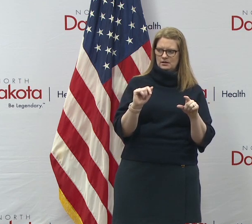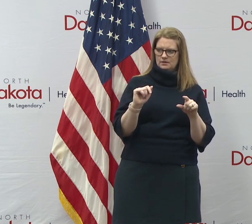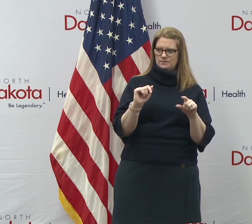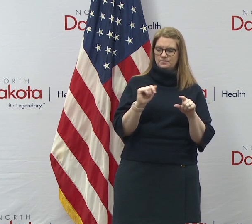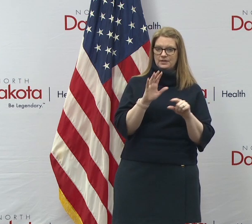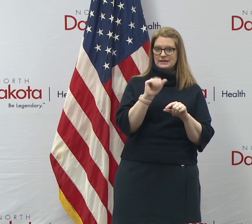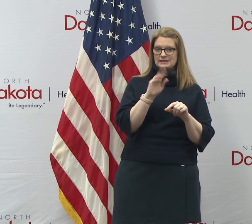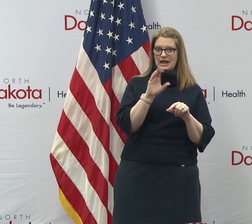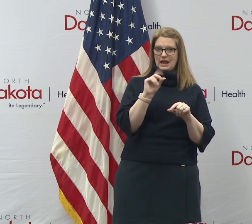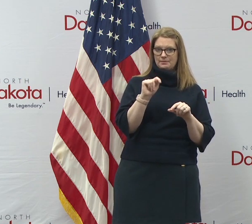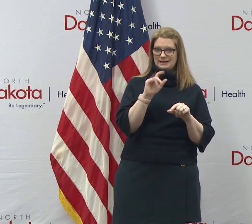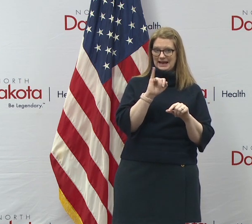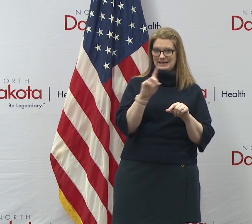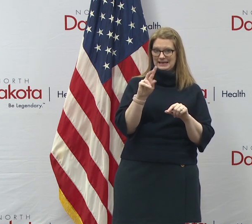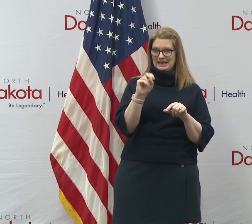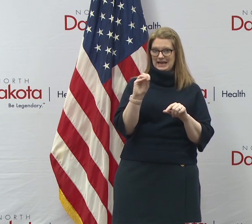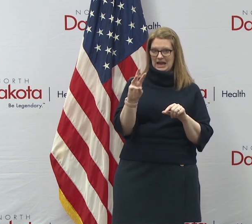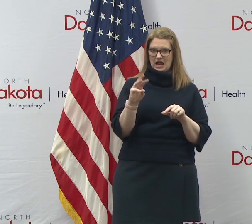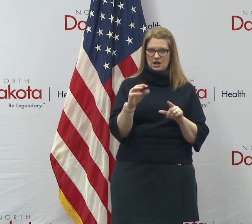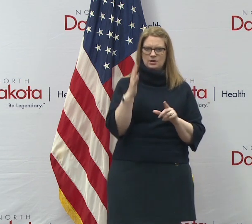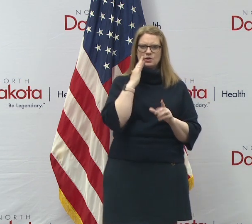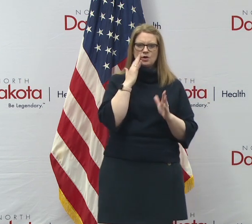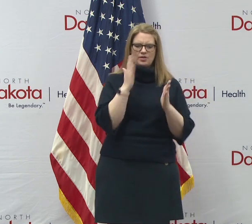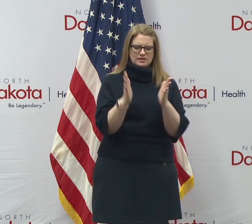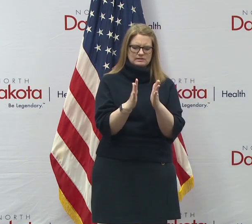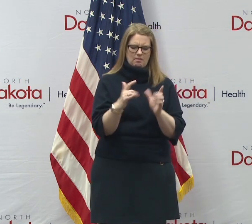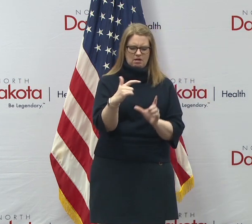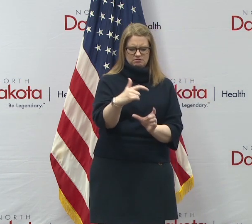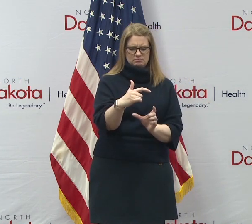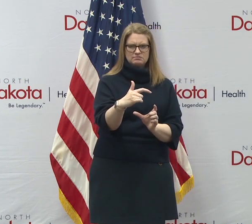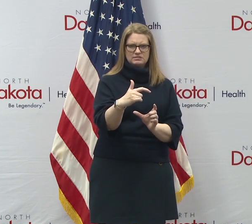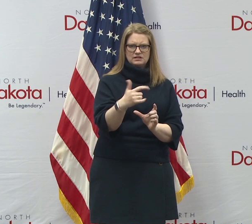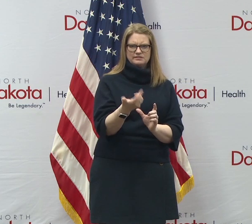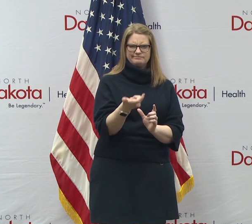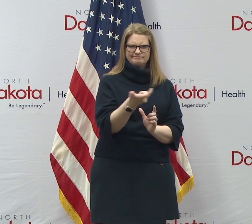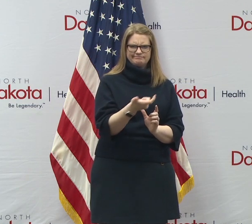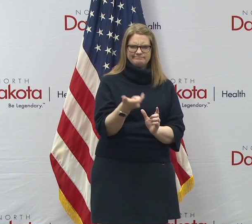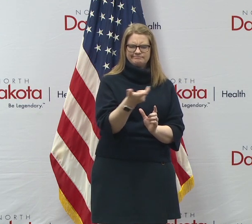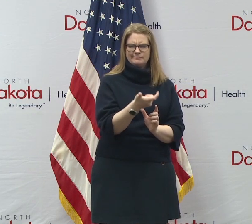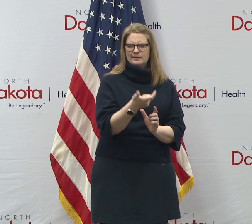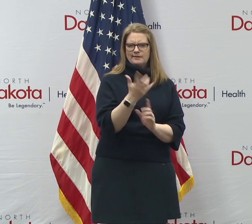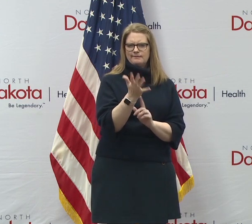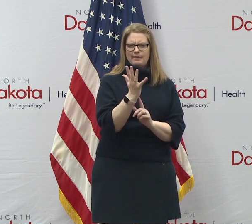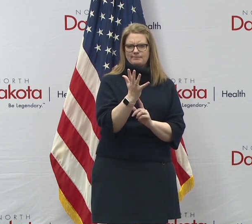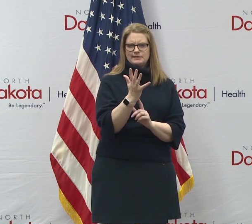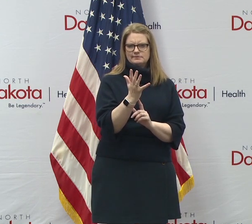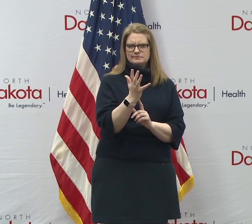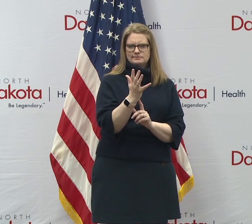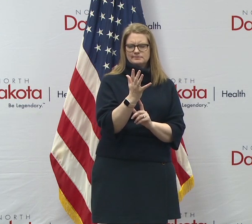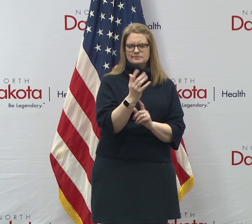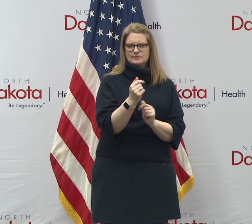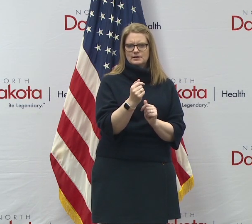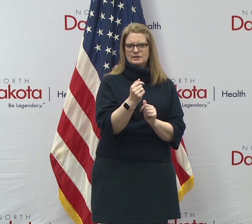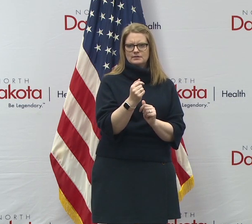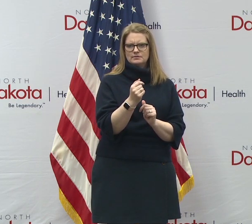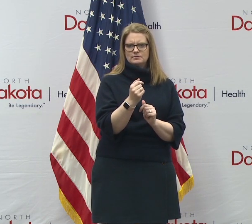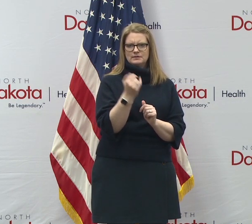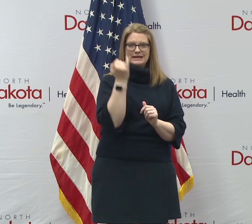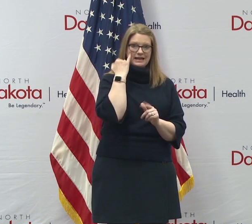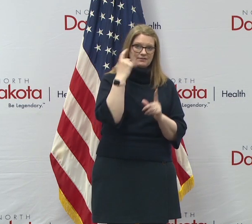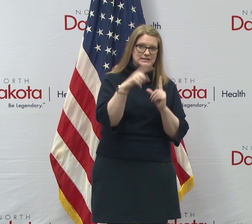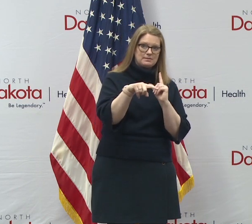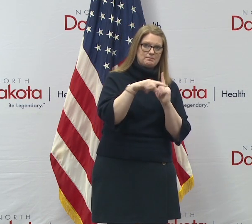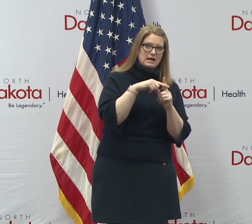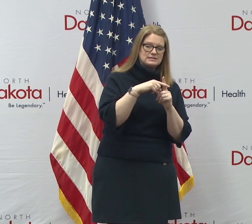Abbott ID now machines. These are these small portable machines that can do a test in five minutes if it's if it's